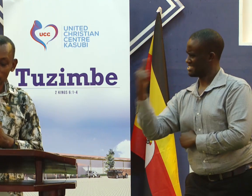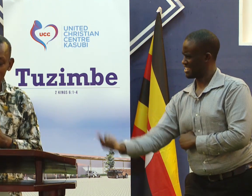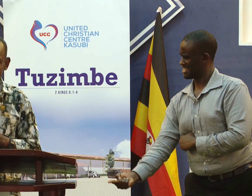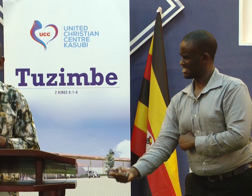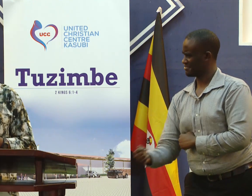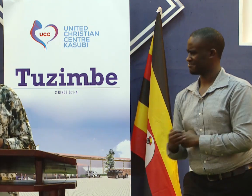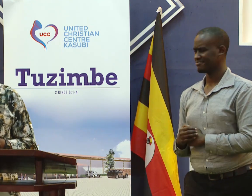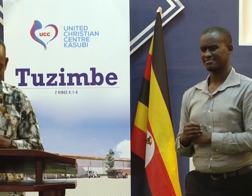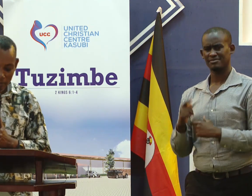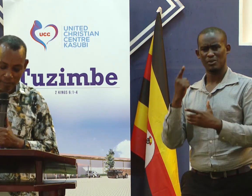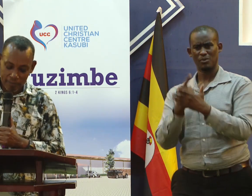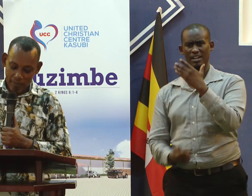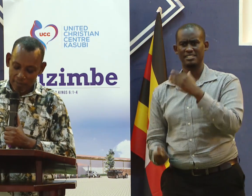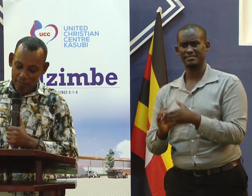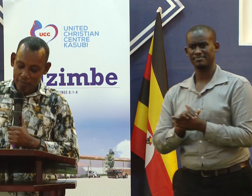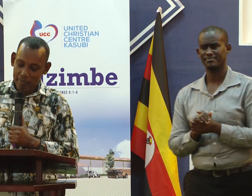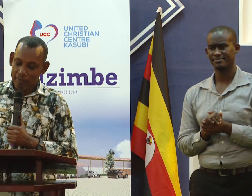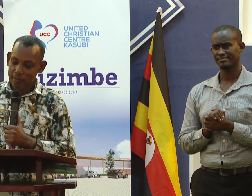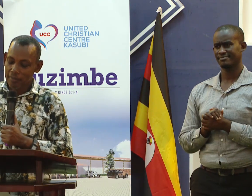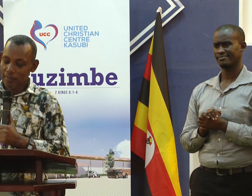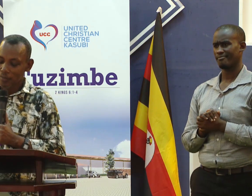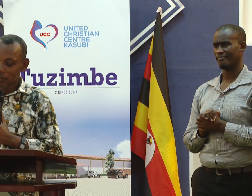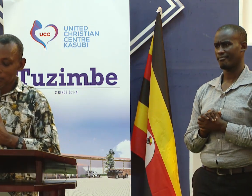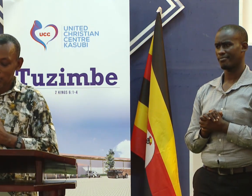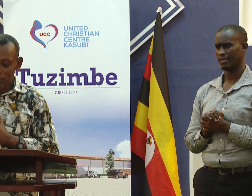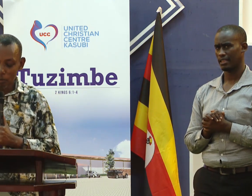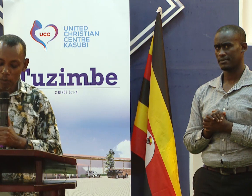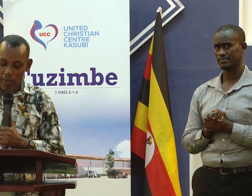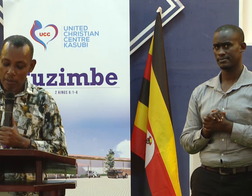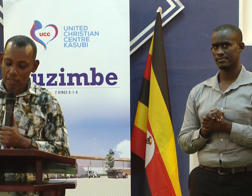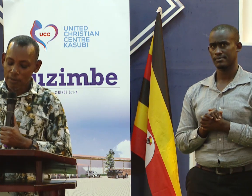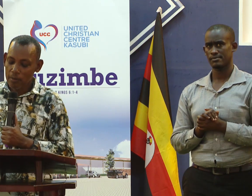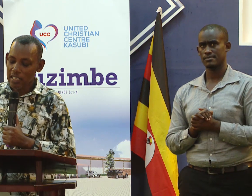There is a word he spoke that I love and it will help you.